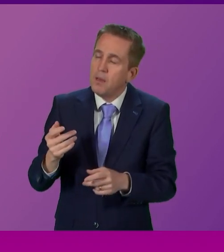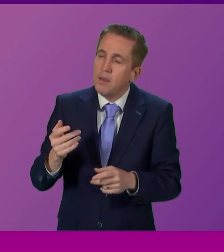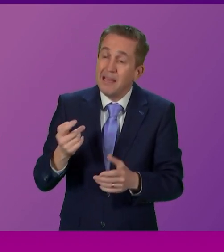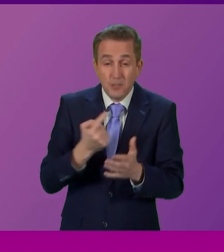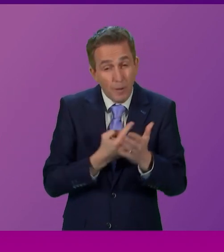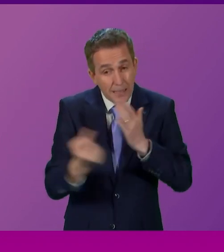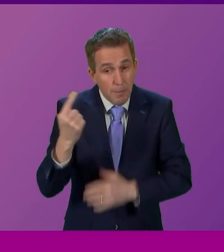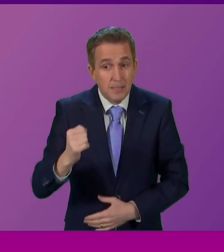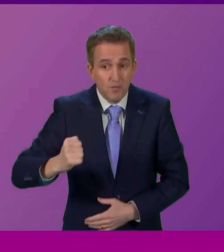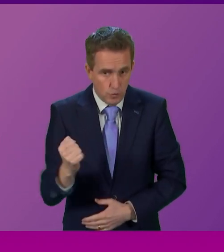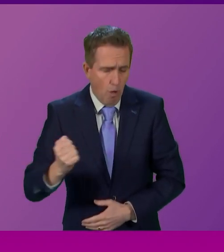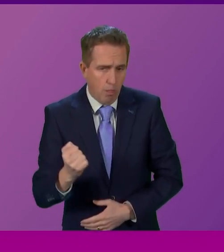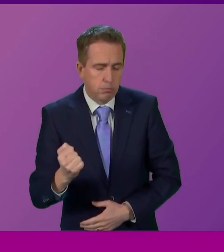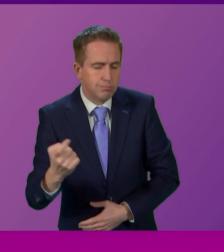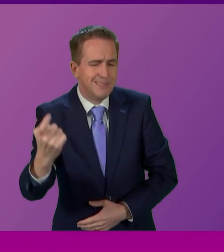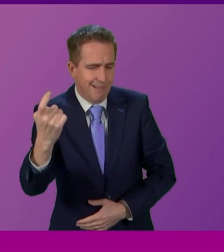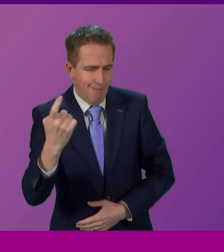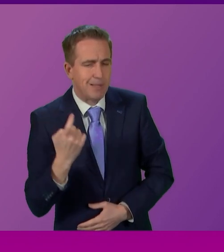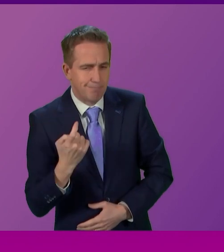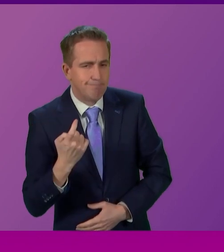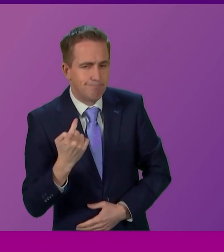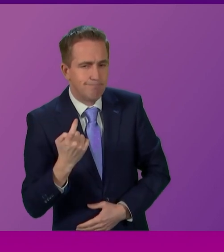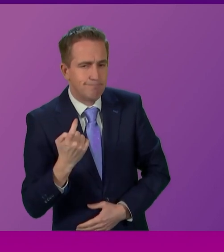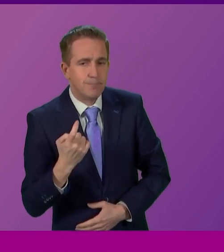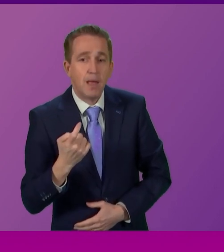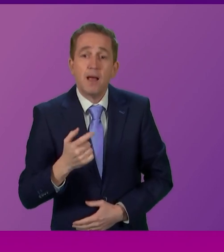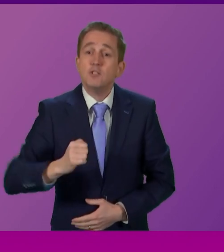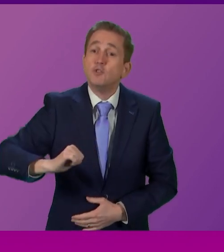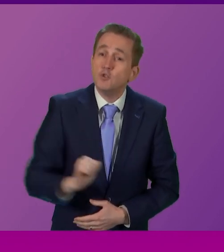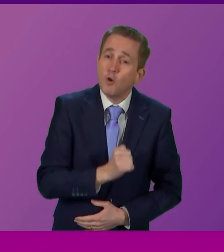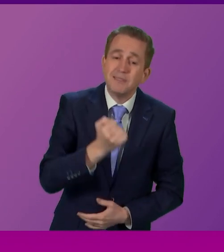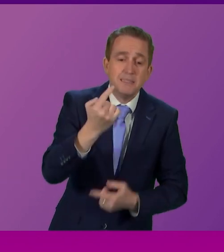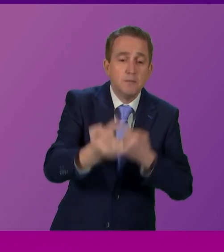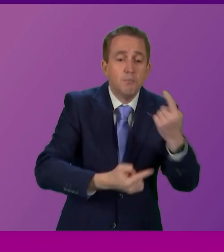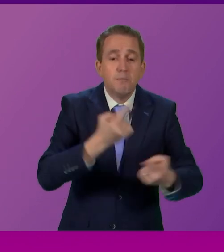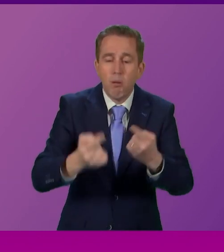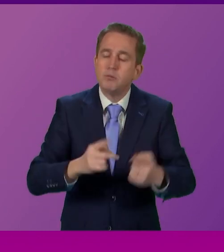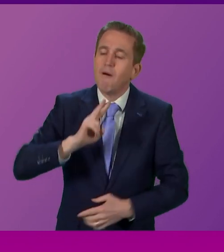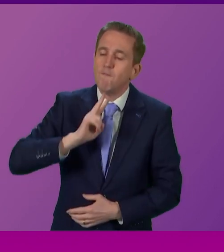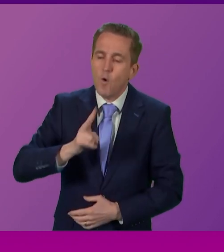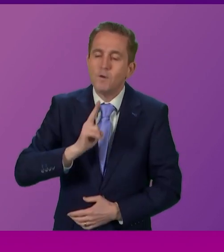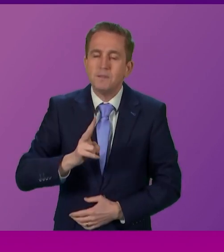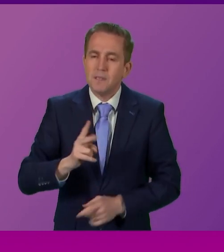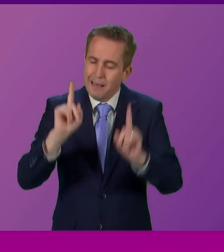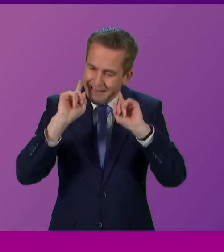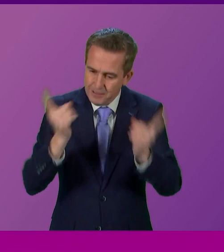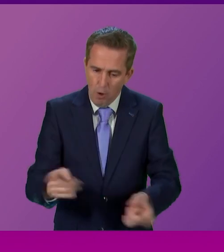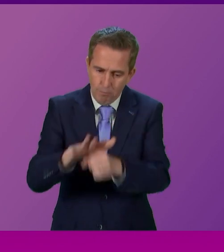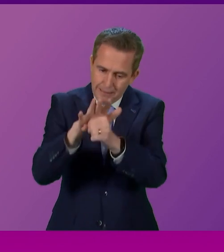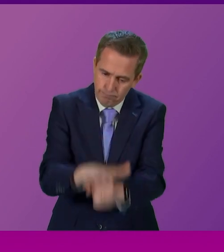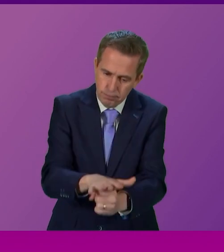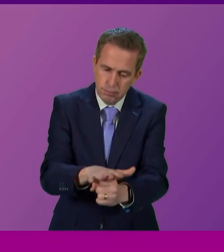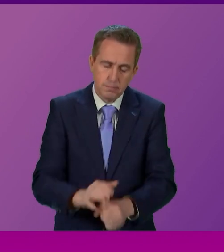independence is coming. And the democratic voice of the people of Scotland will not be denied.